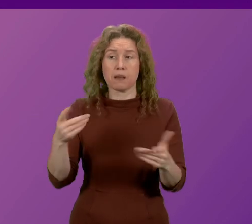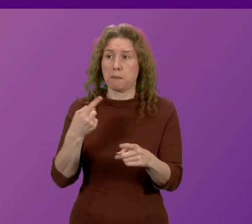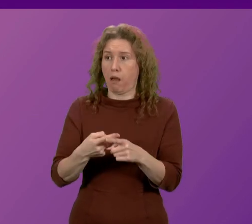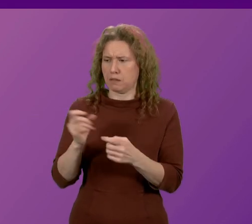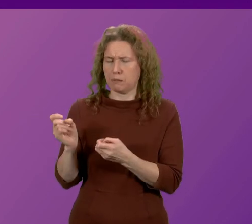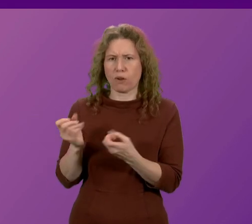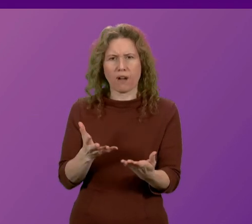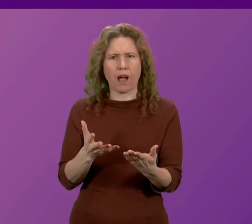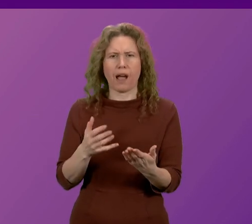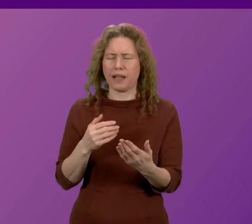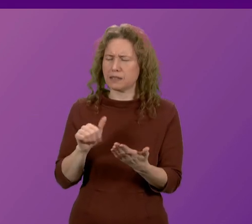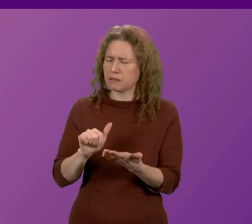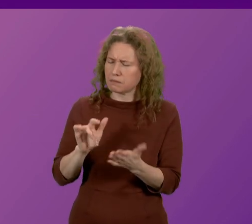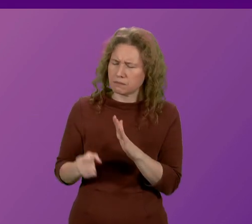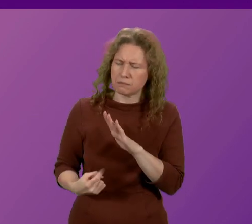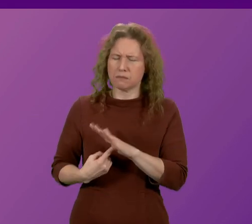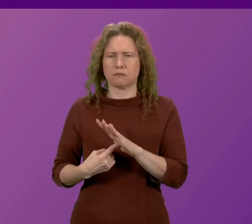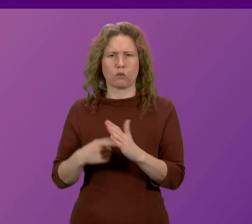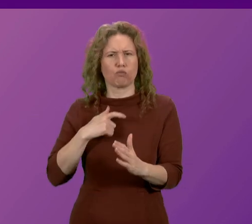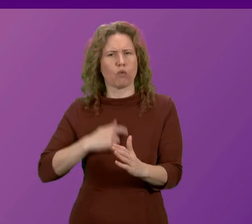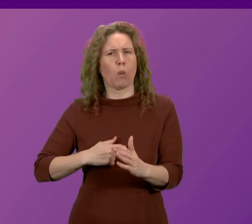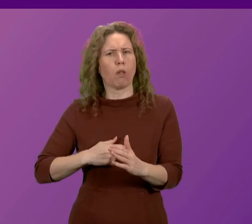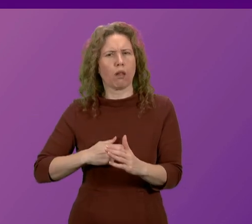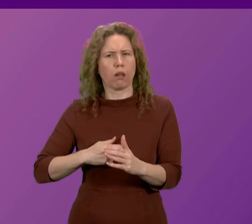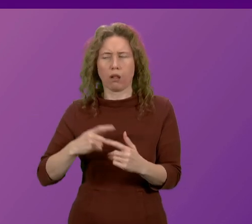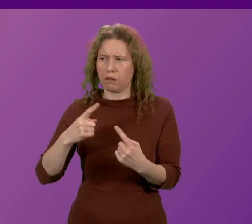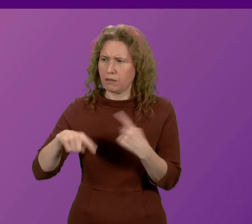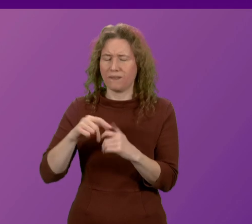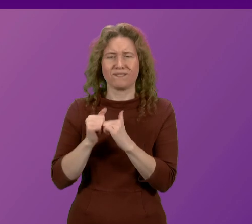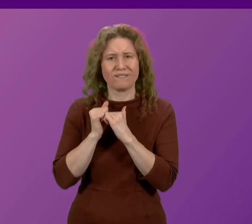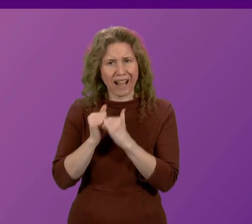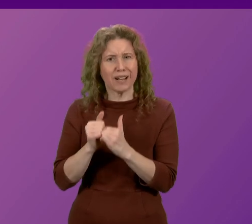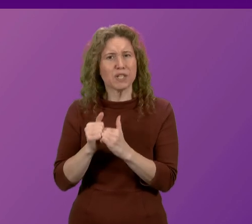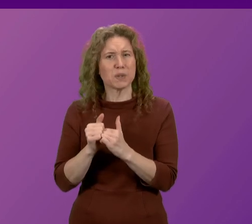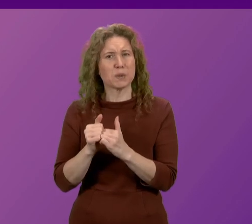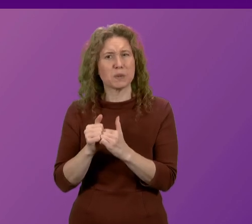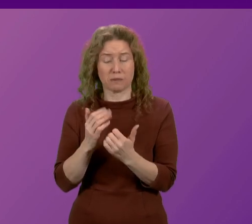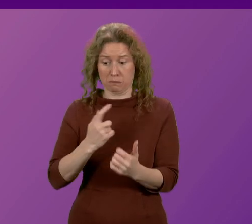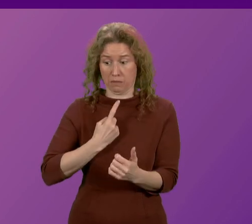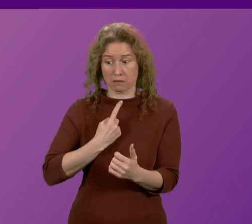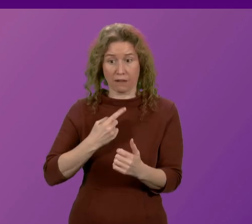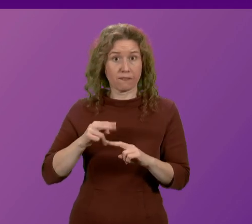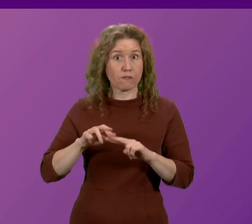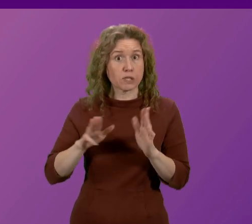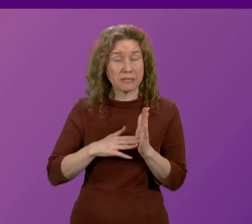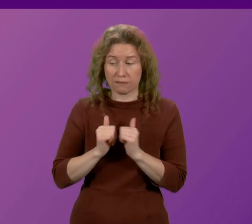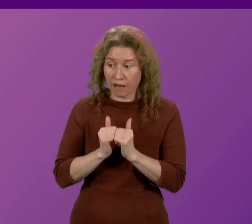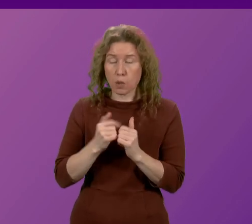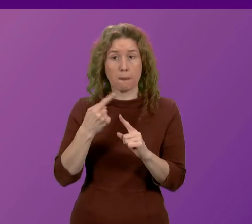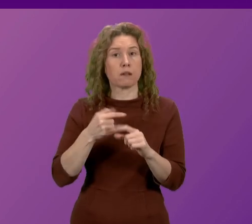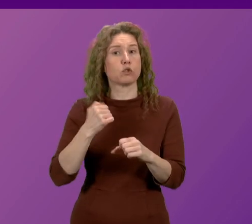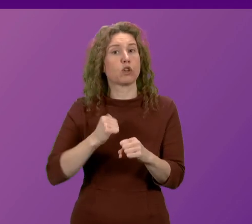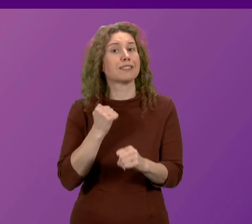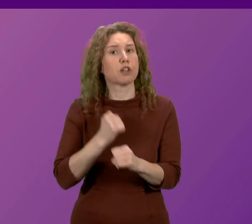provide a pivotal and essential role that is highly valued by me as First Minister and by the Scottish Government.